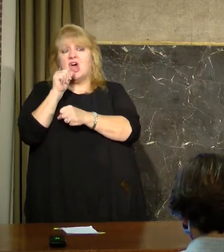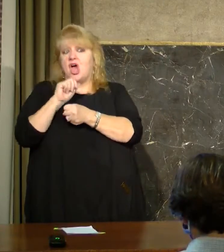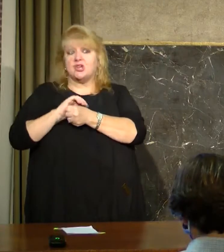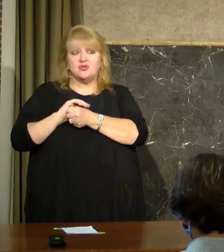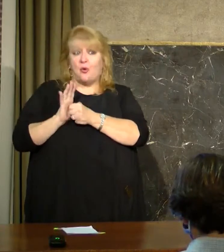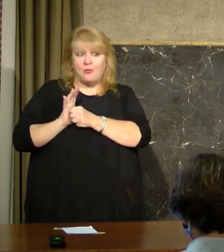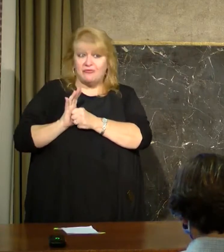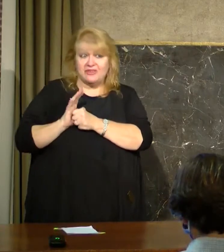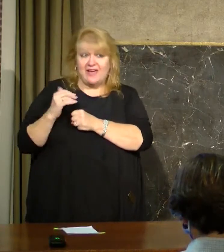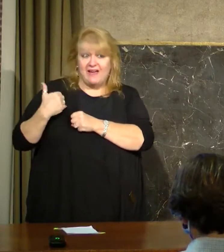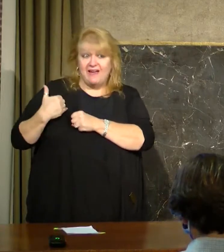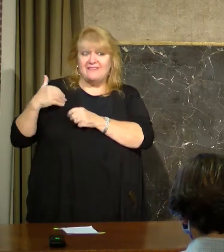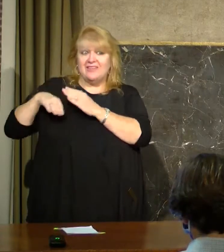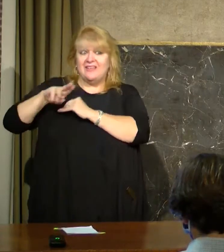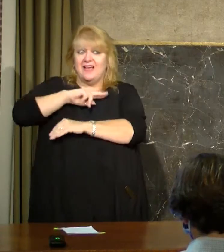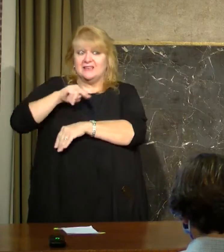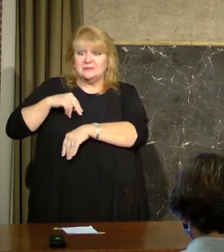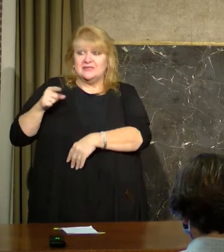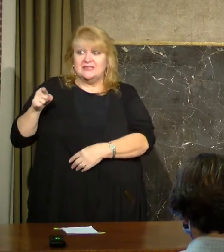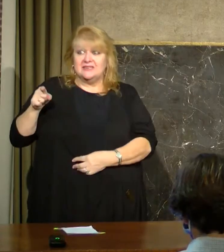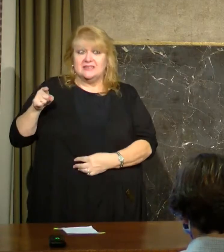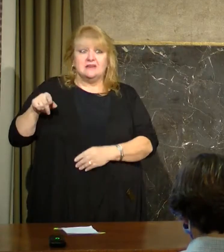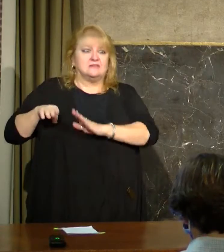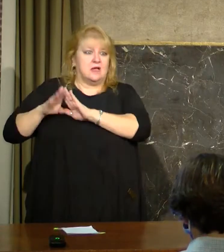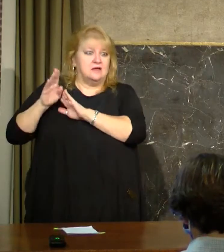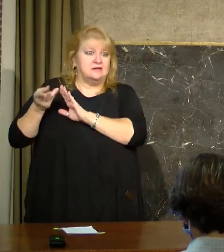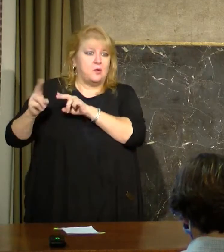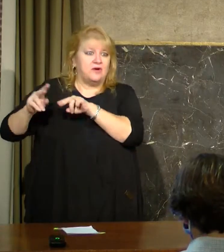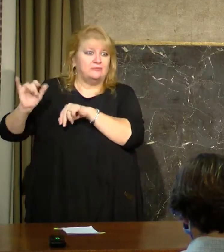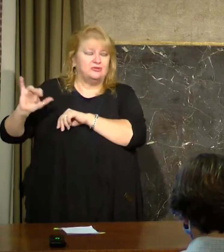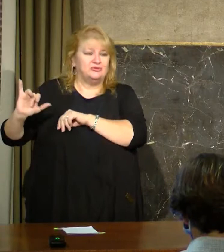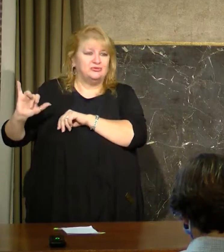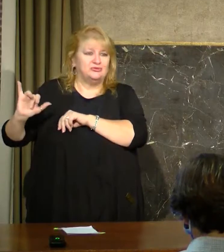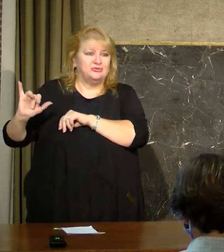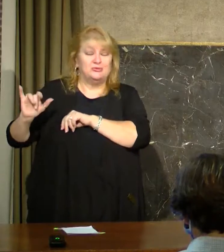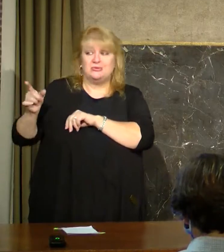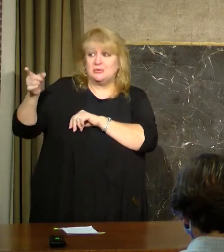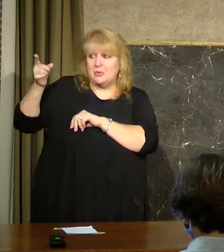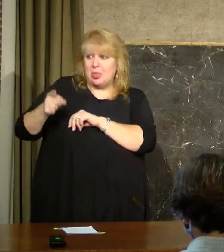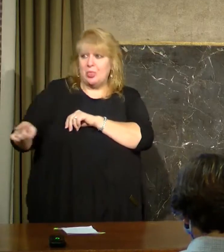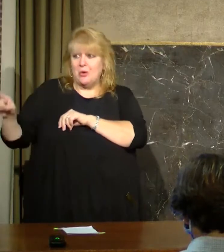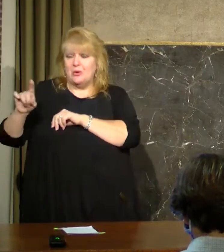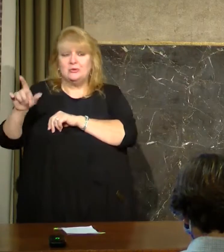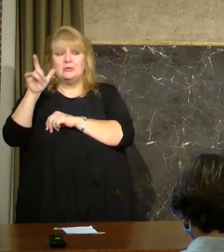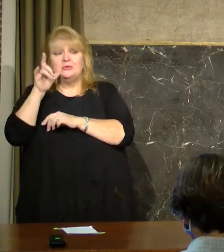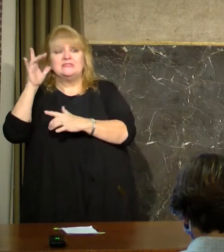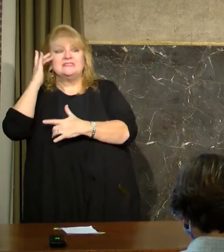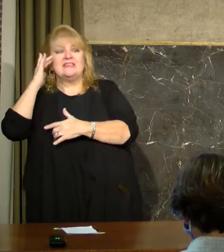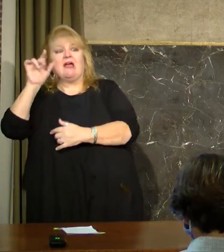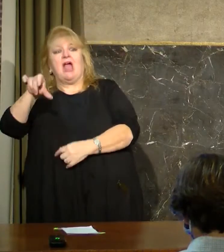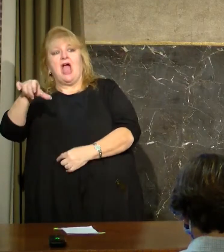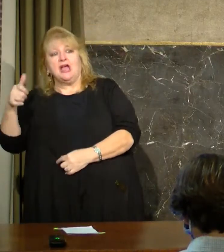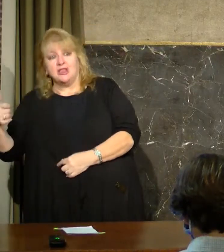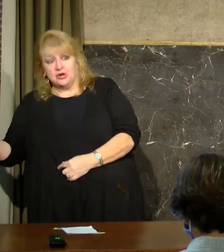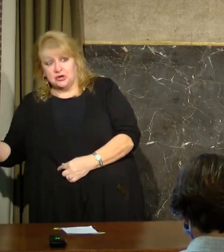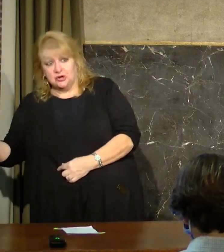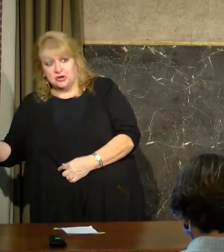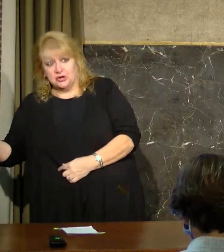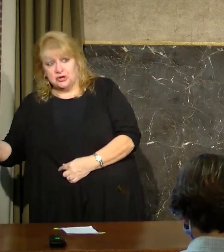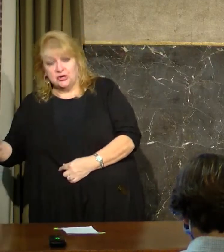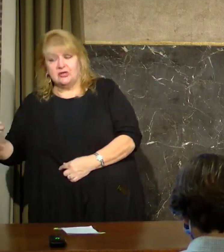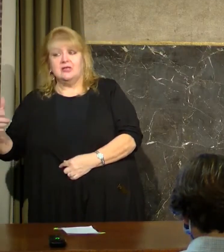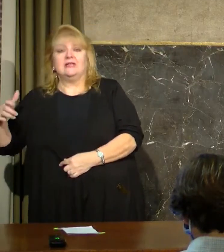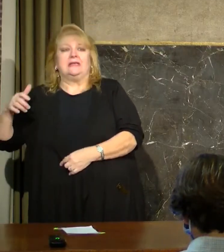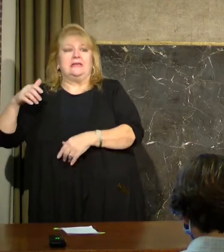during the pandemic. And so we're stressing our capacity both as it relates to beds in some places, but as it relates to staff